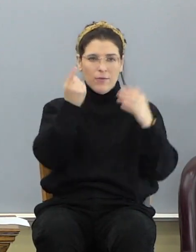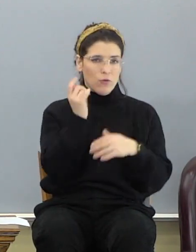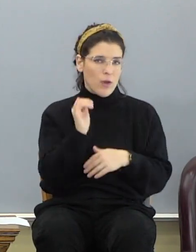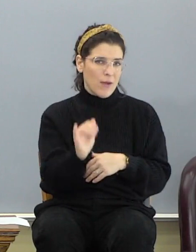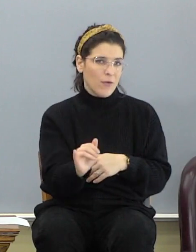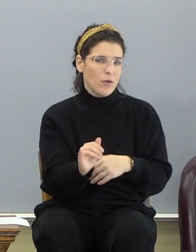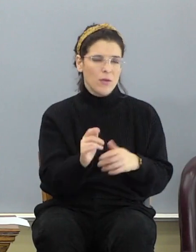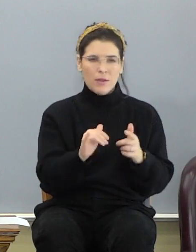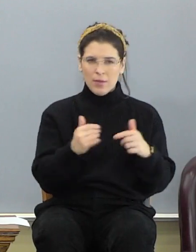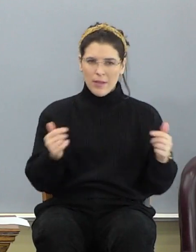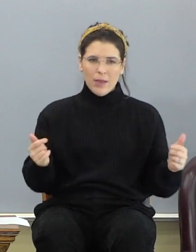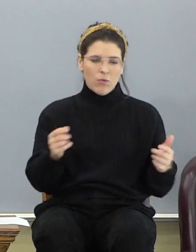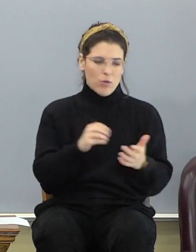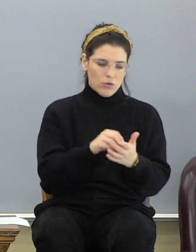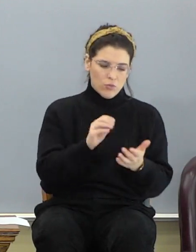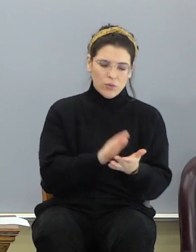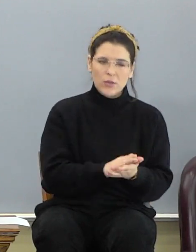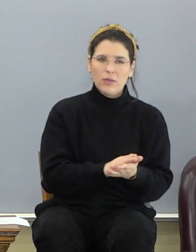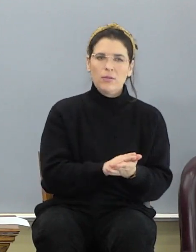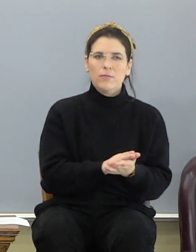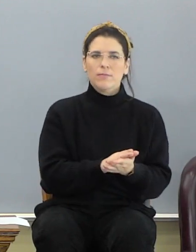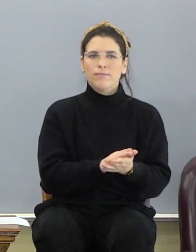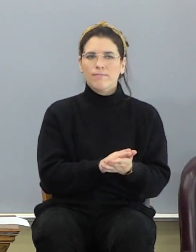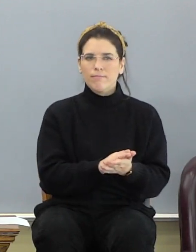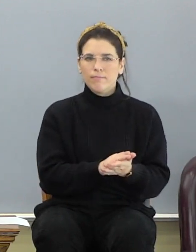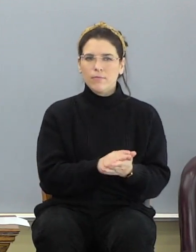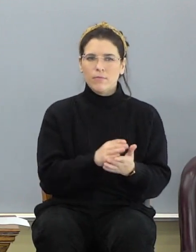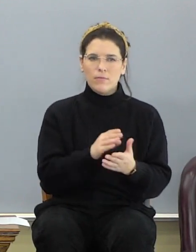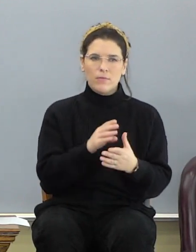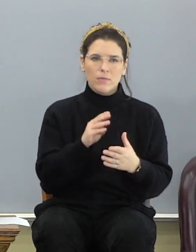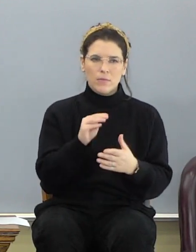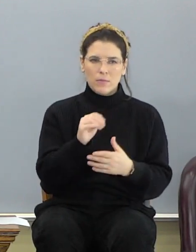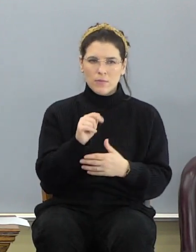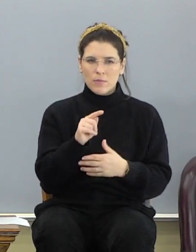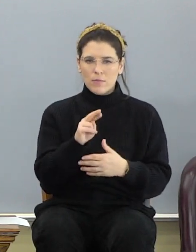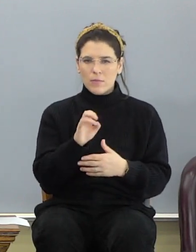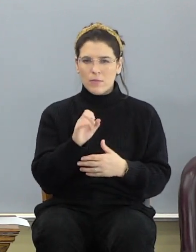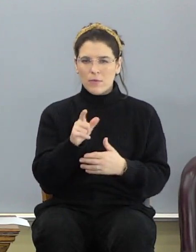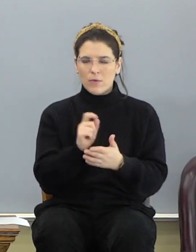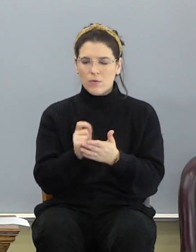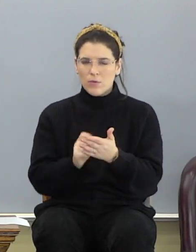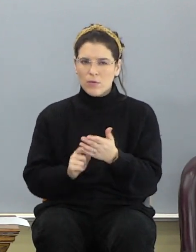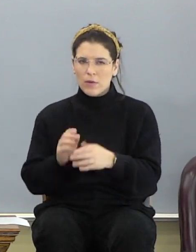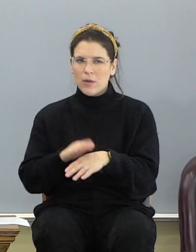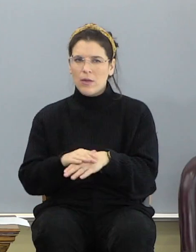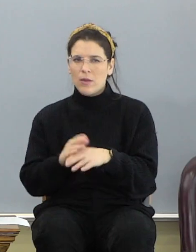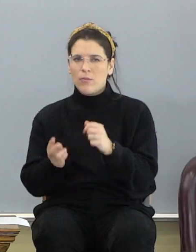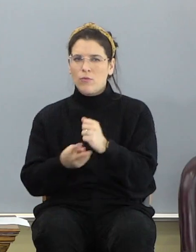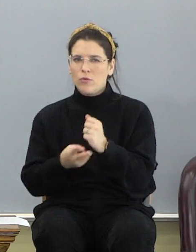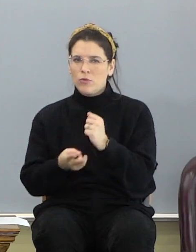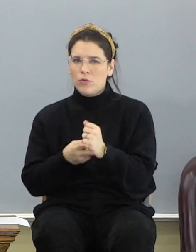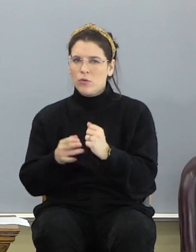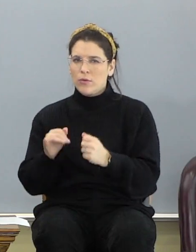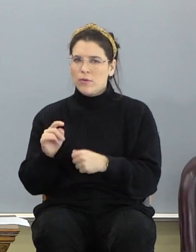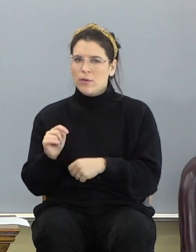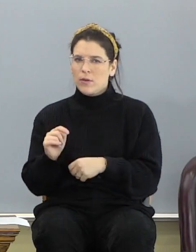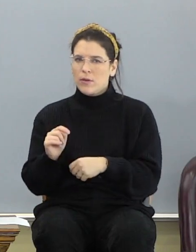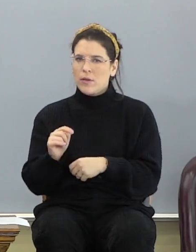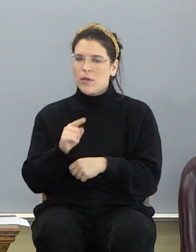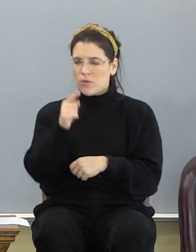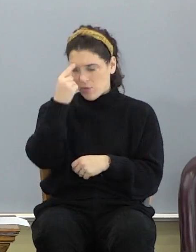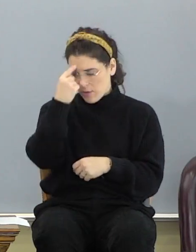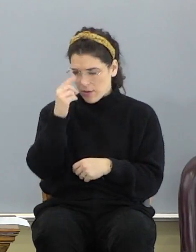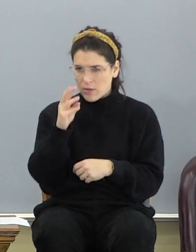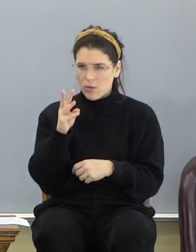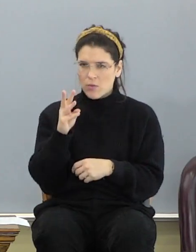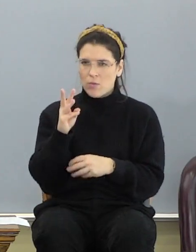they have a language that's written down. They have the material to write on and preserve it. And you think,